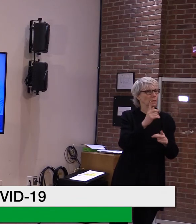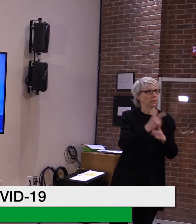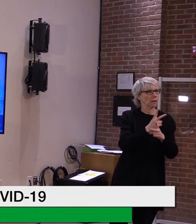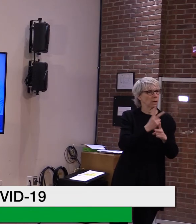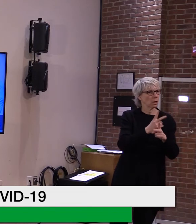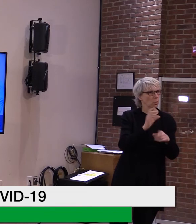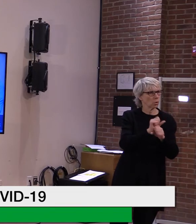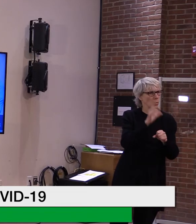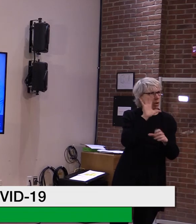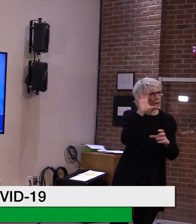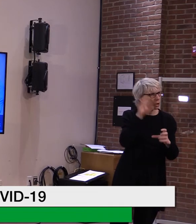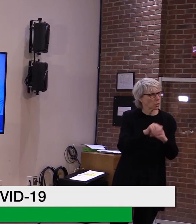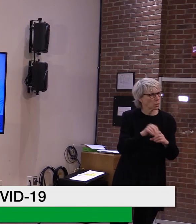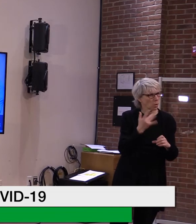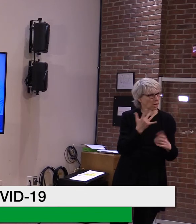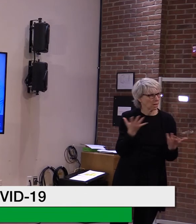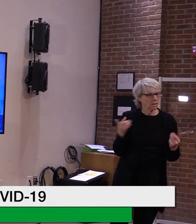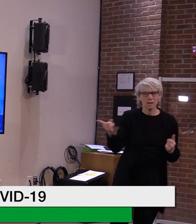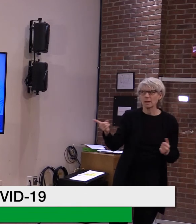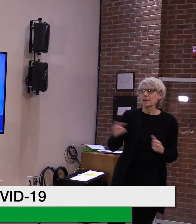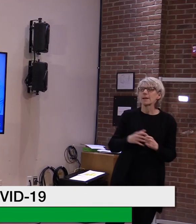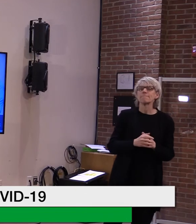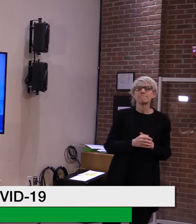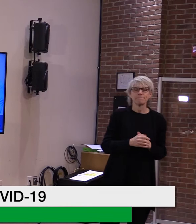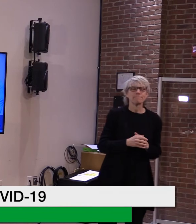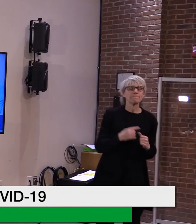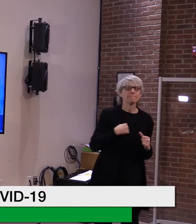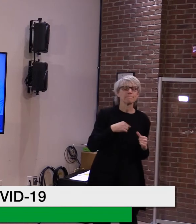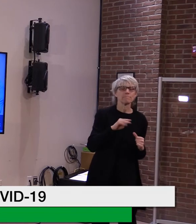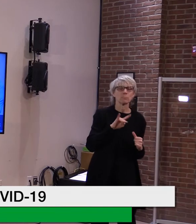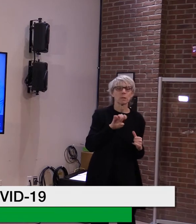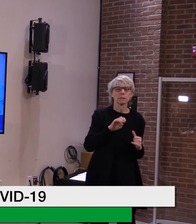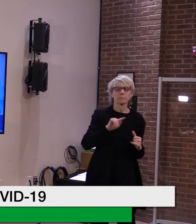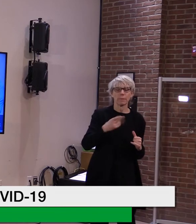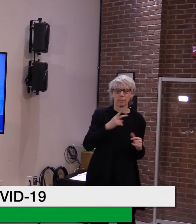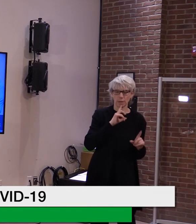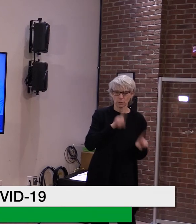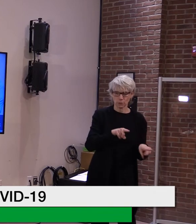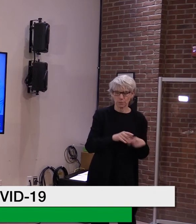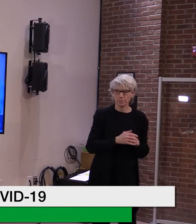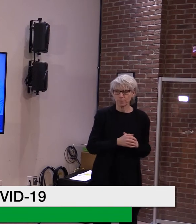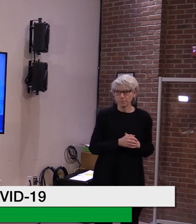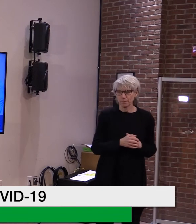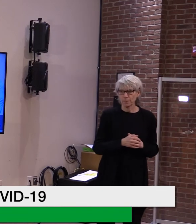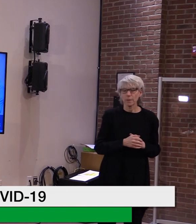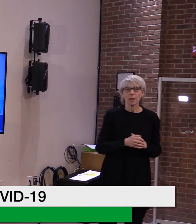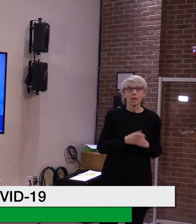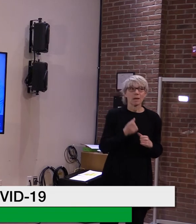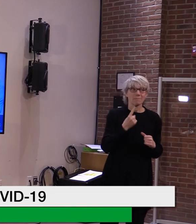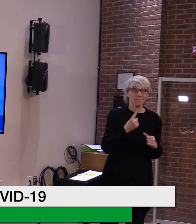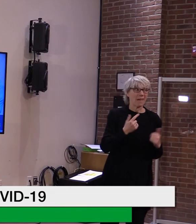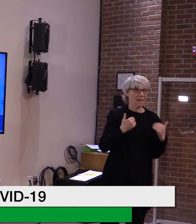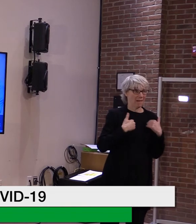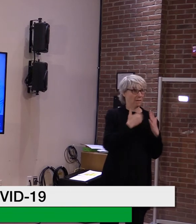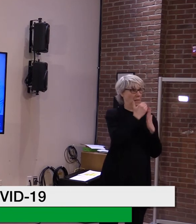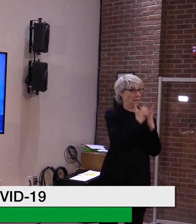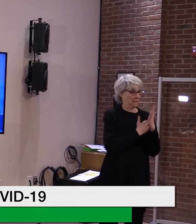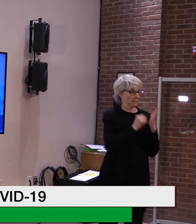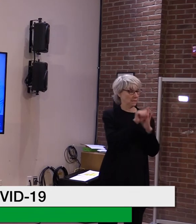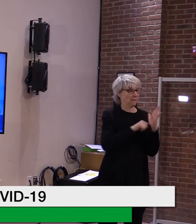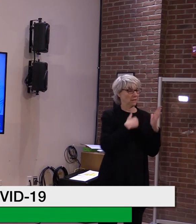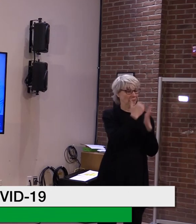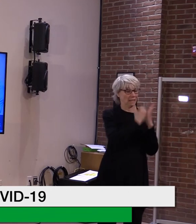is Mike Smith. We, we have, um, used the list that we can find and that's licensed childcare workers.